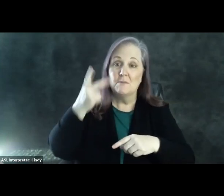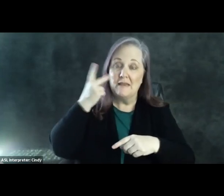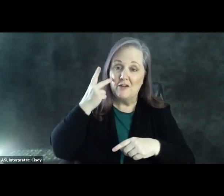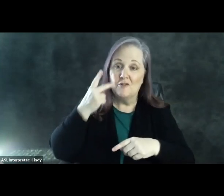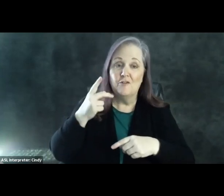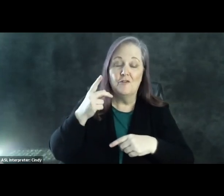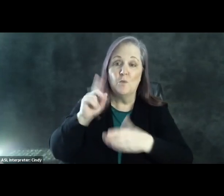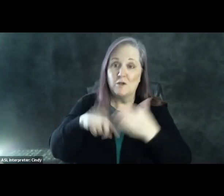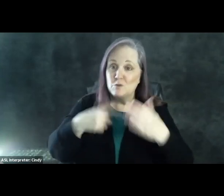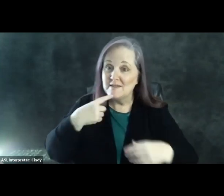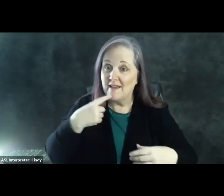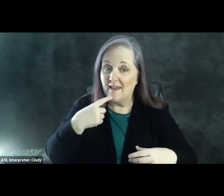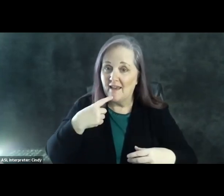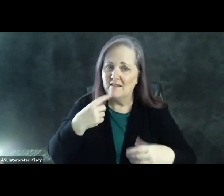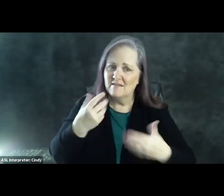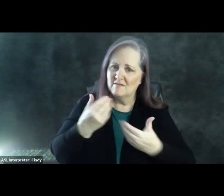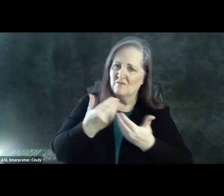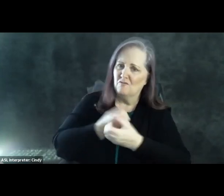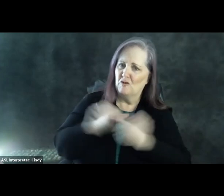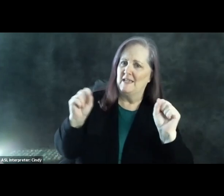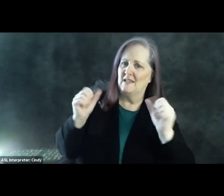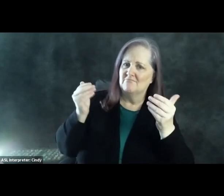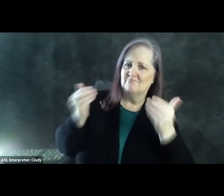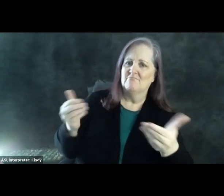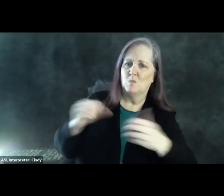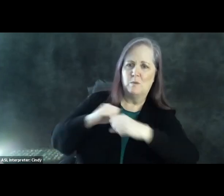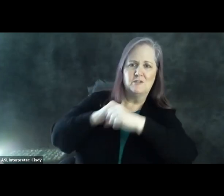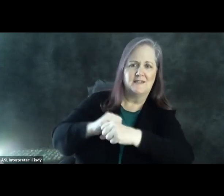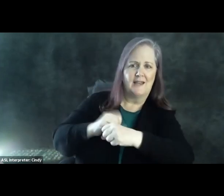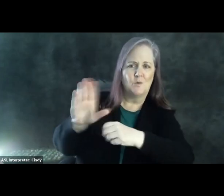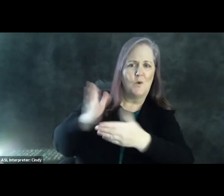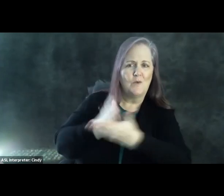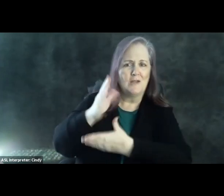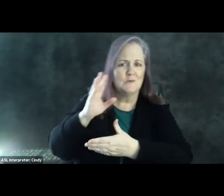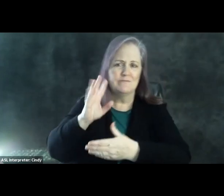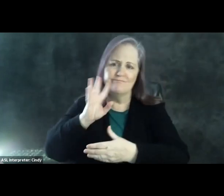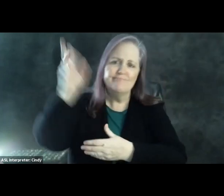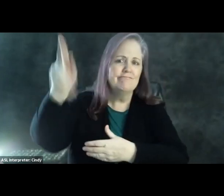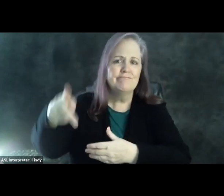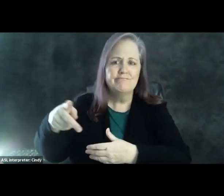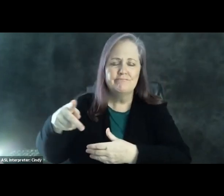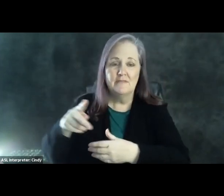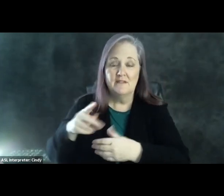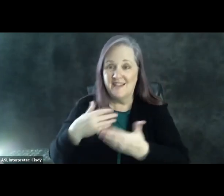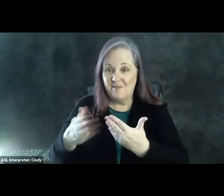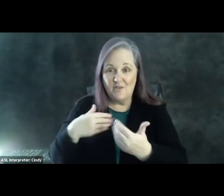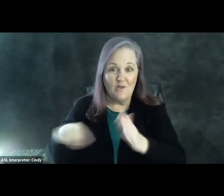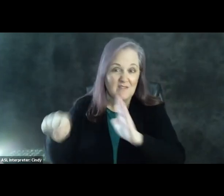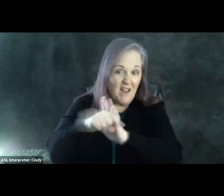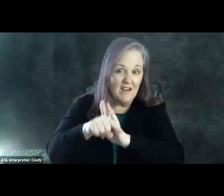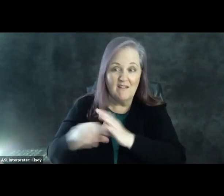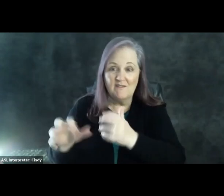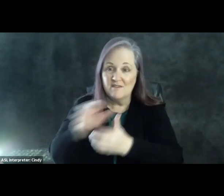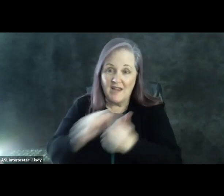can be, you know, is free and protected even if it's damaging or negative or even, you know,